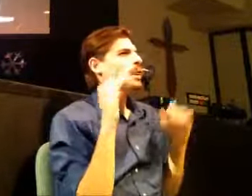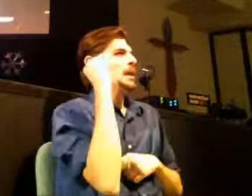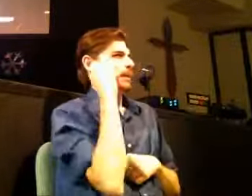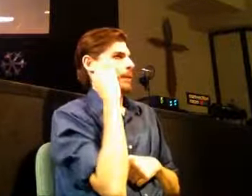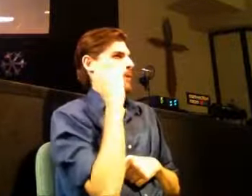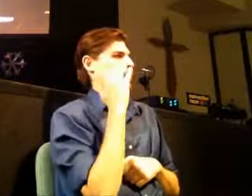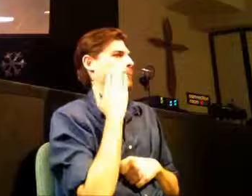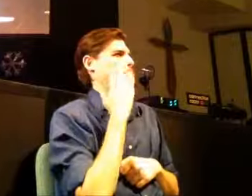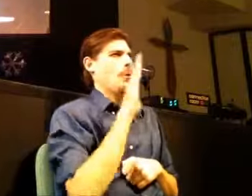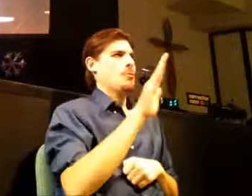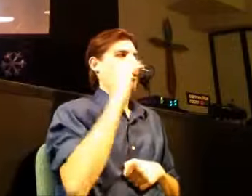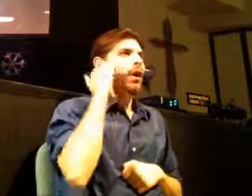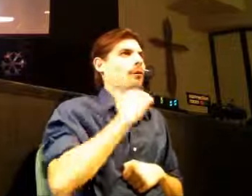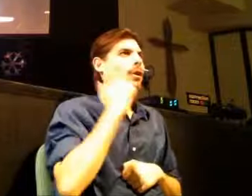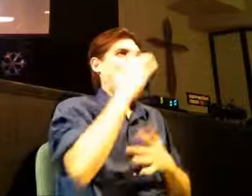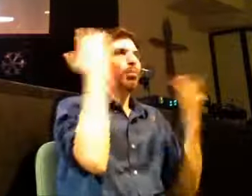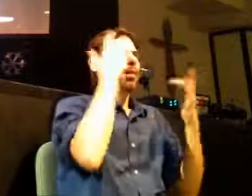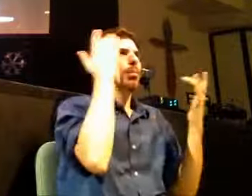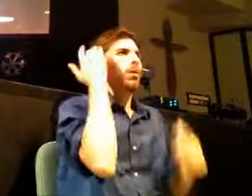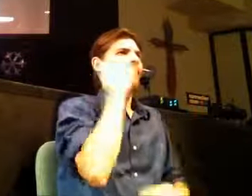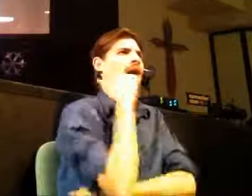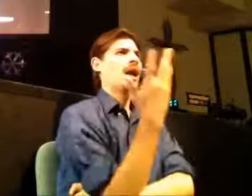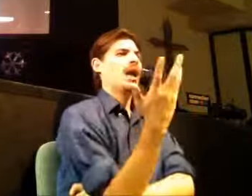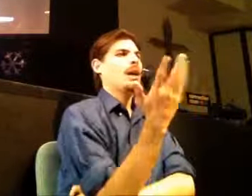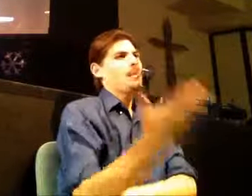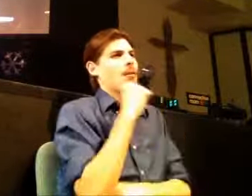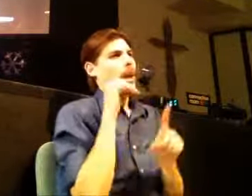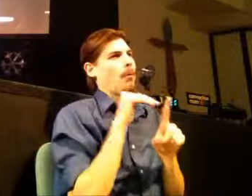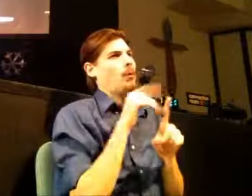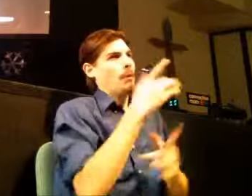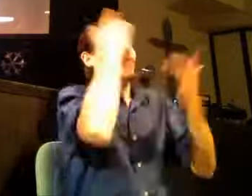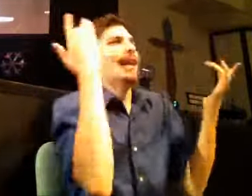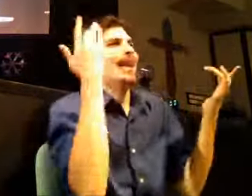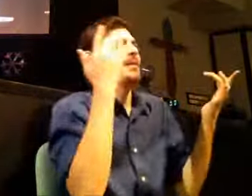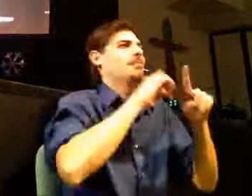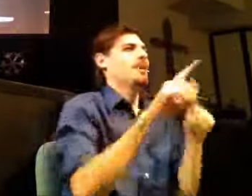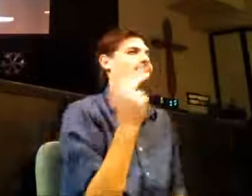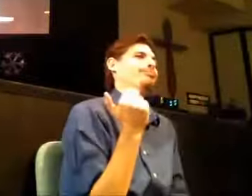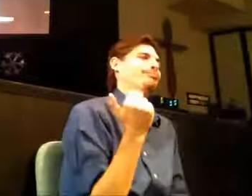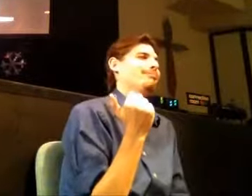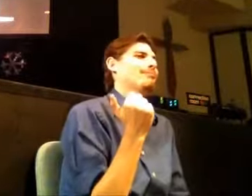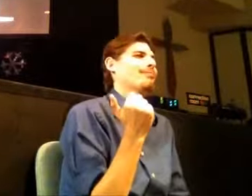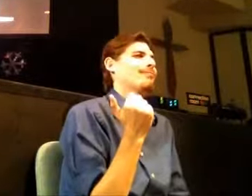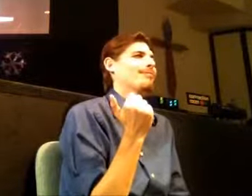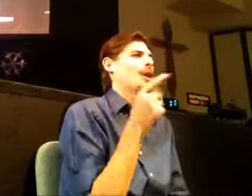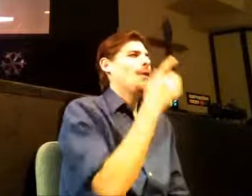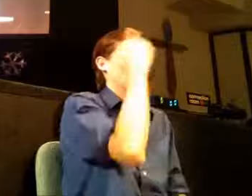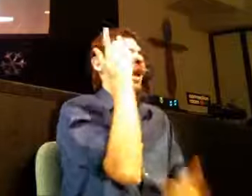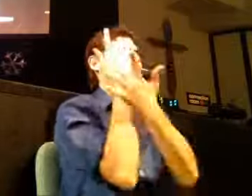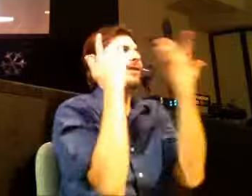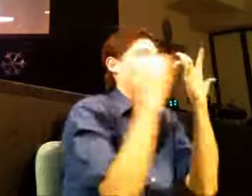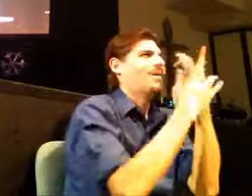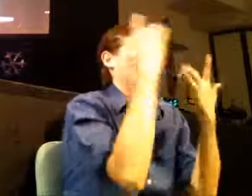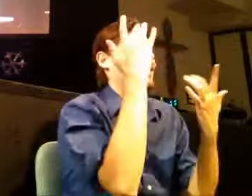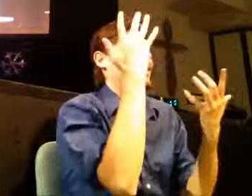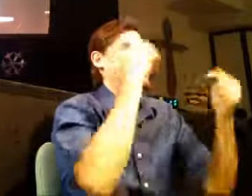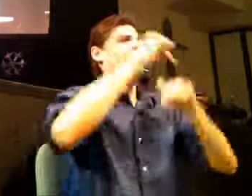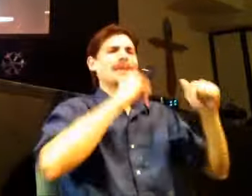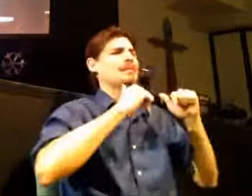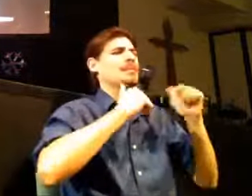you completely lost your memory I guess it wouldn't bother you if wouldn't remember what it was lost but I mean you think about it there's such an essence of who we are that we carry in our memories